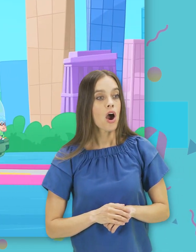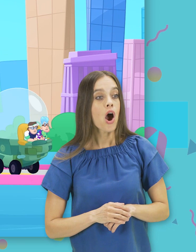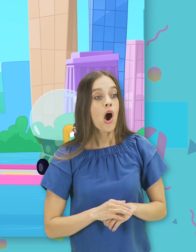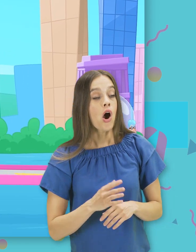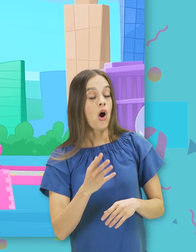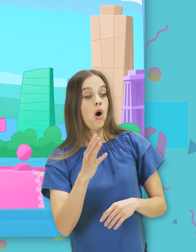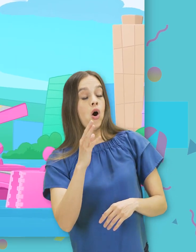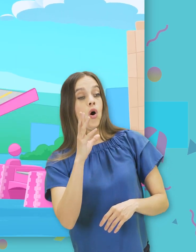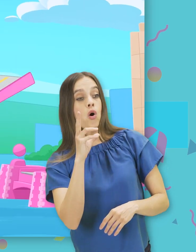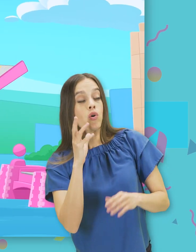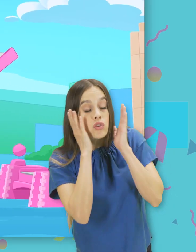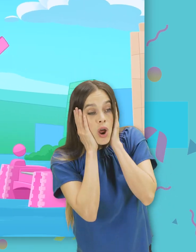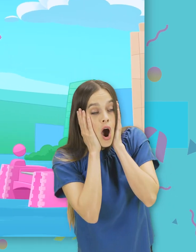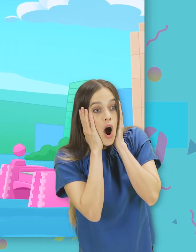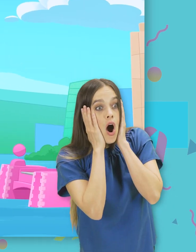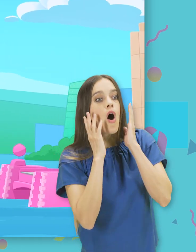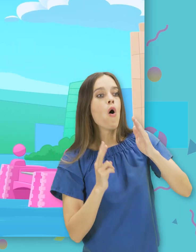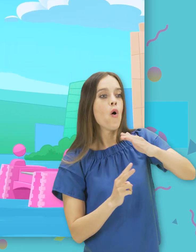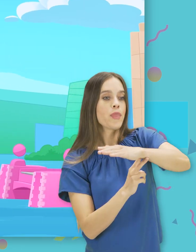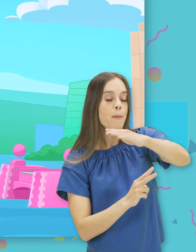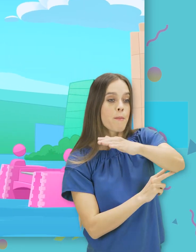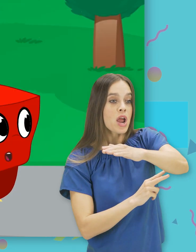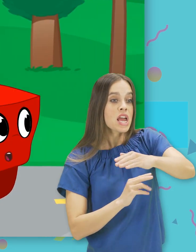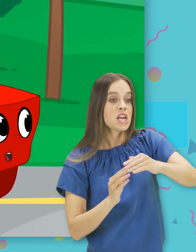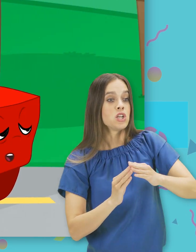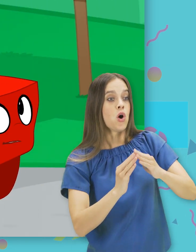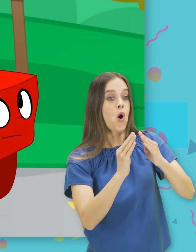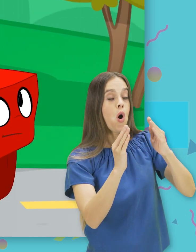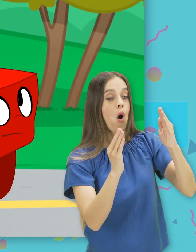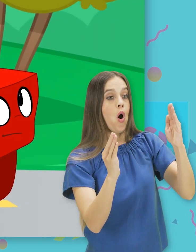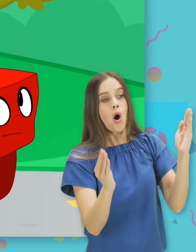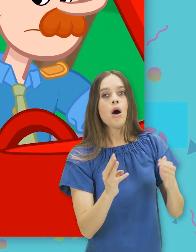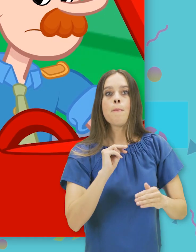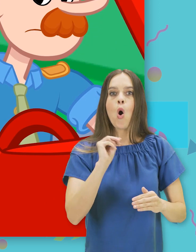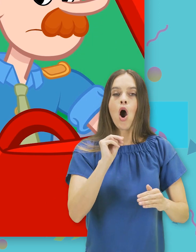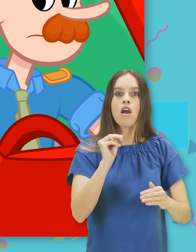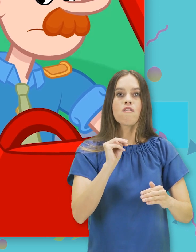Oh, no. The bridge is opening. Morple, add rockets to the car.